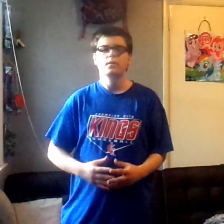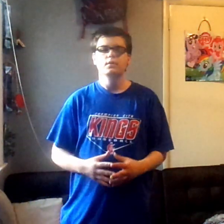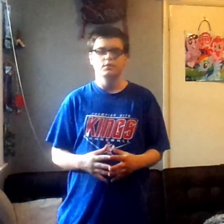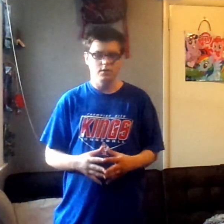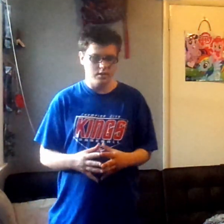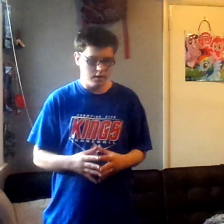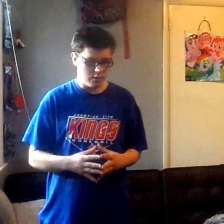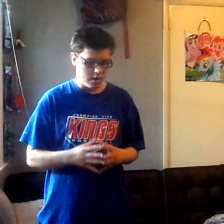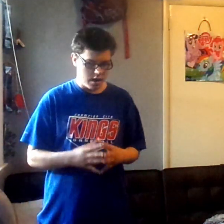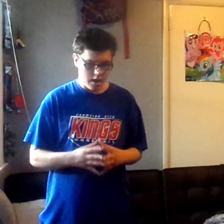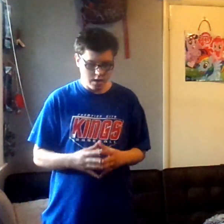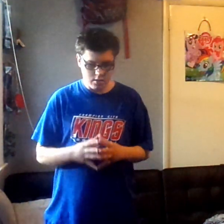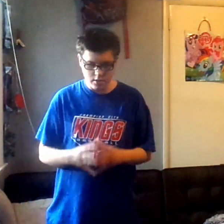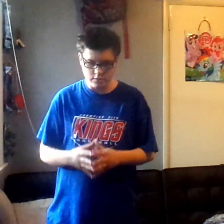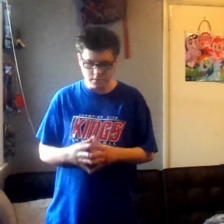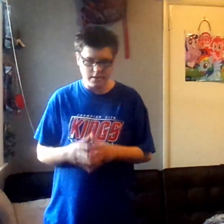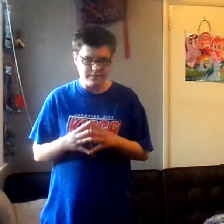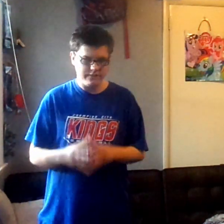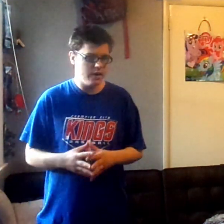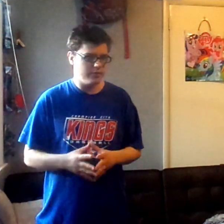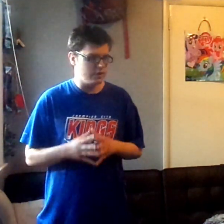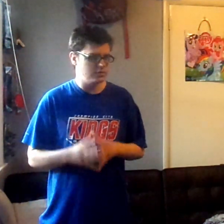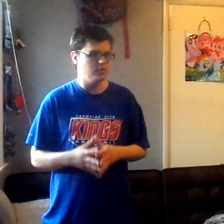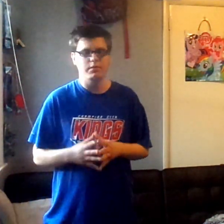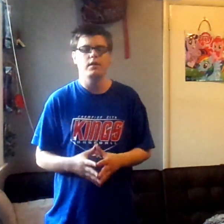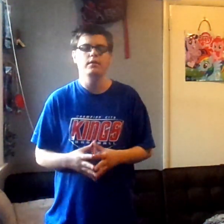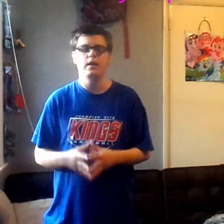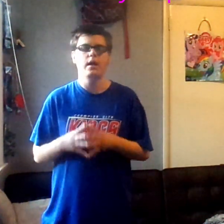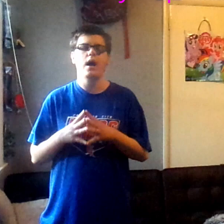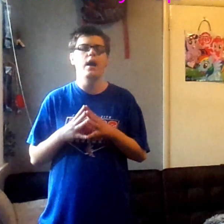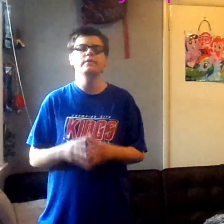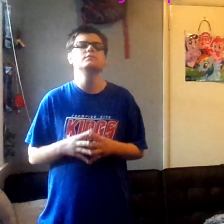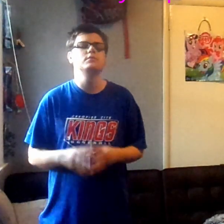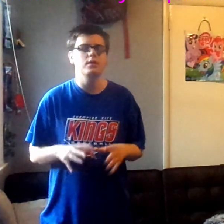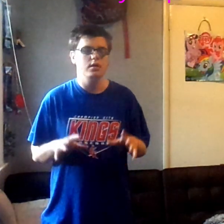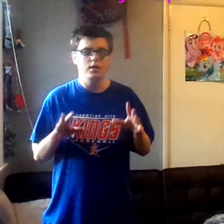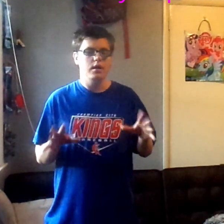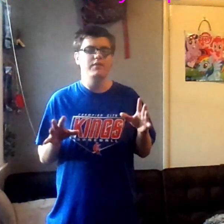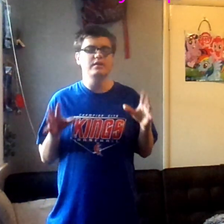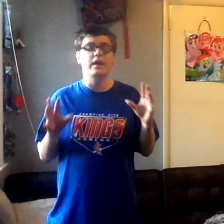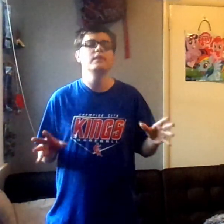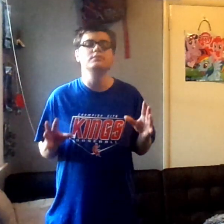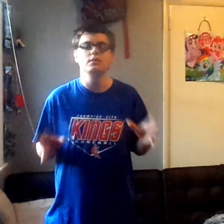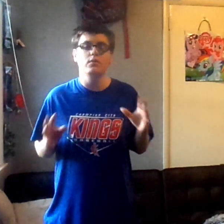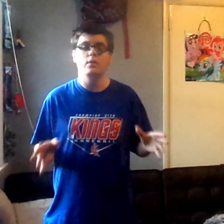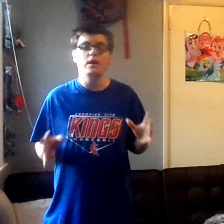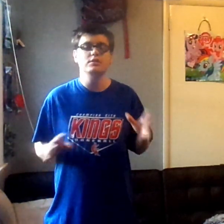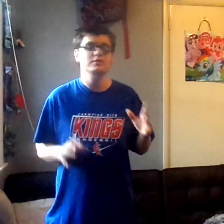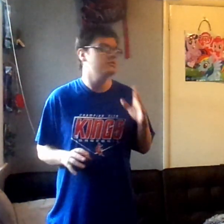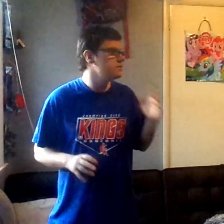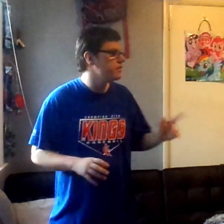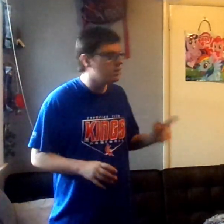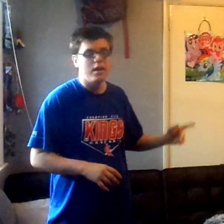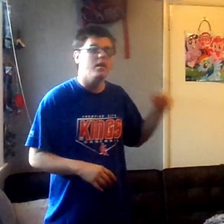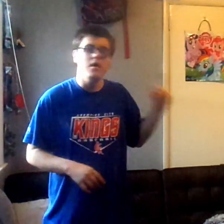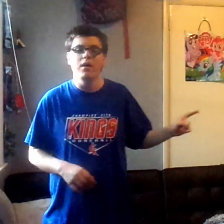So, anyway, iCarly is one of my favorite shows by the day. in fact, I still watch it to this very day on